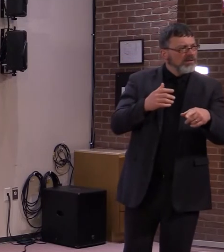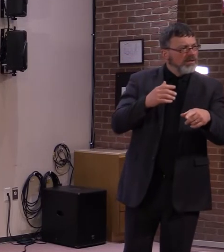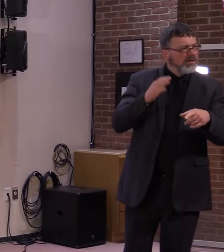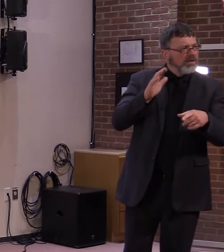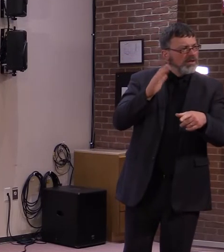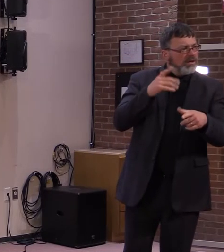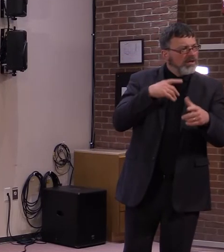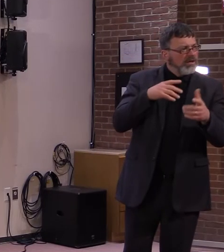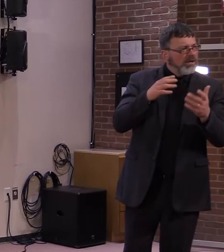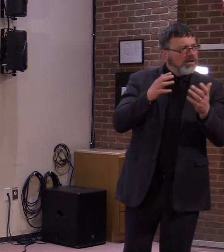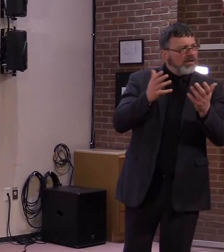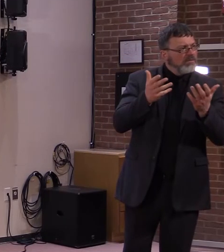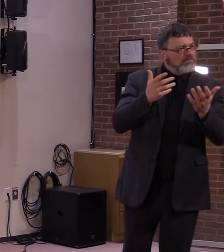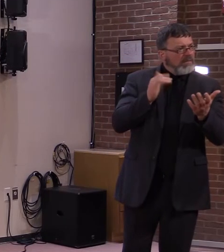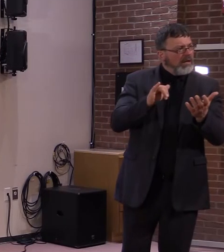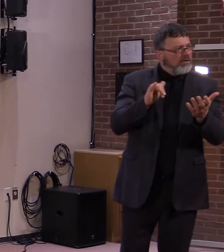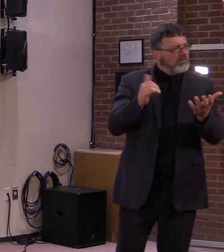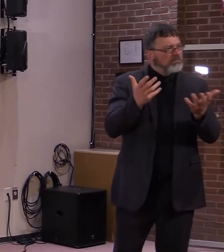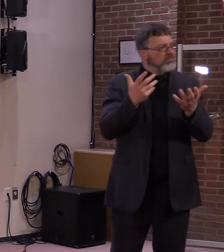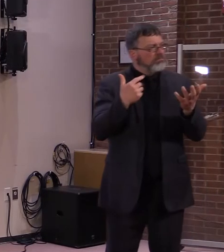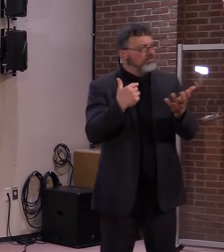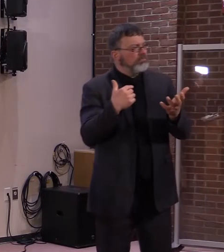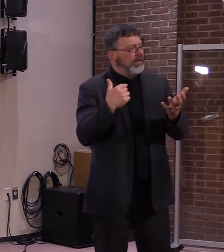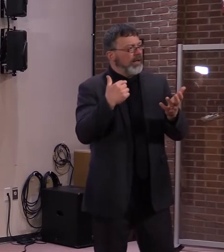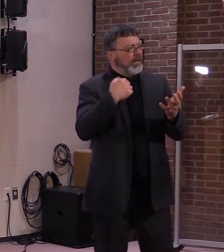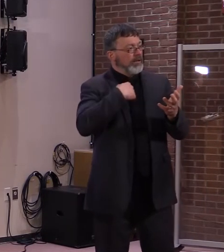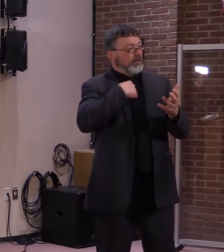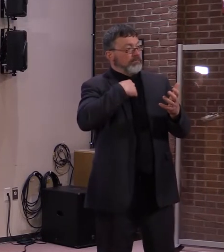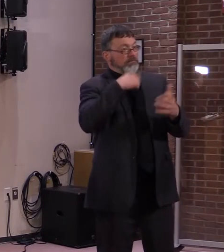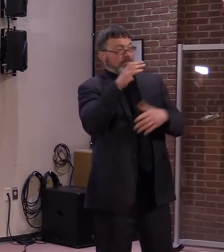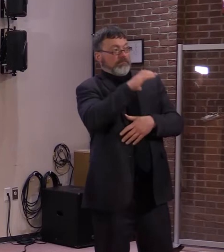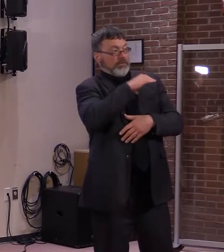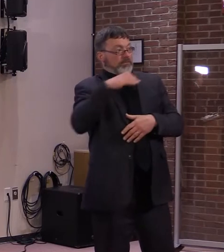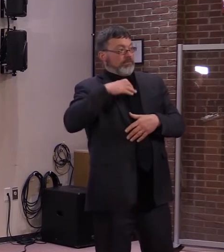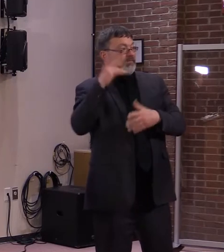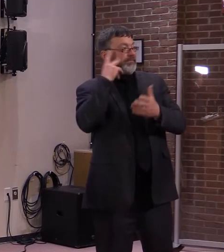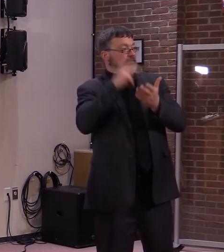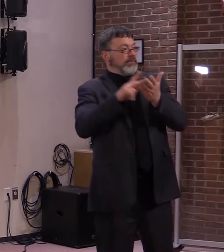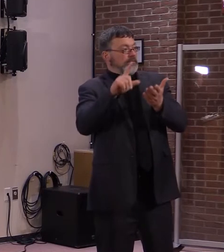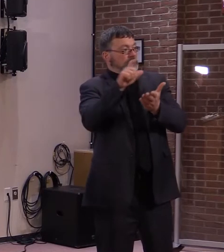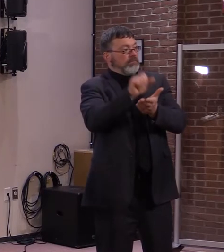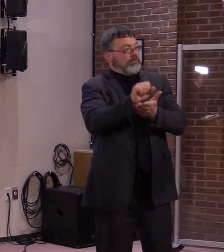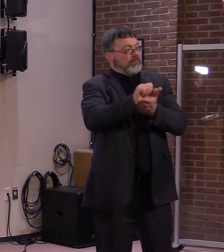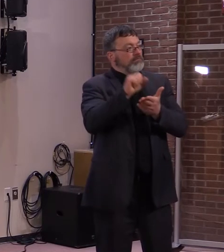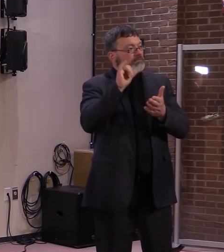people who have been out in the workforce for a long time may have a tougher time finding a job.